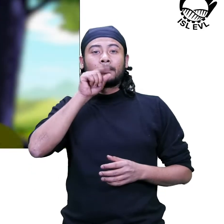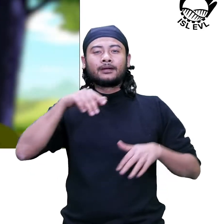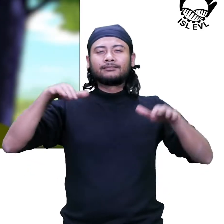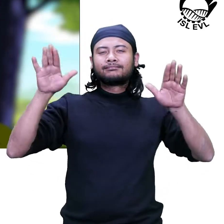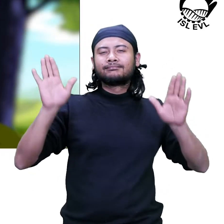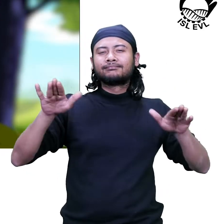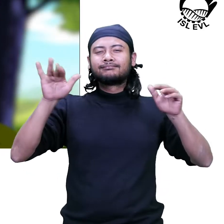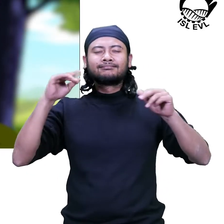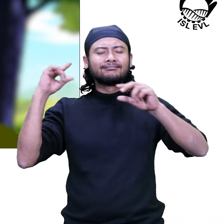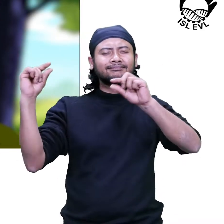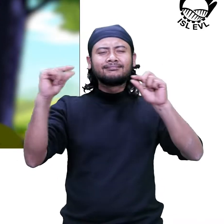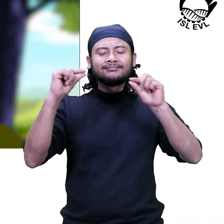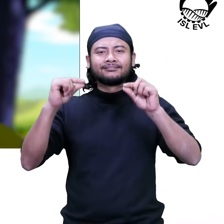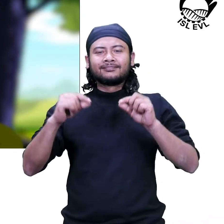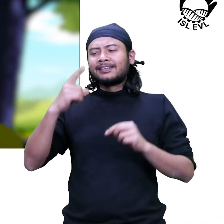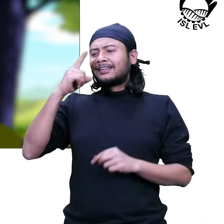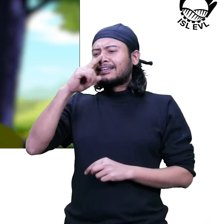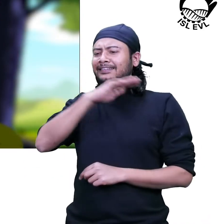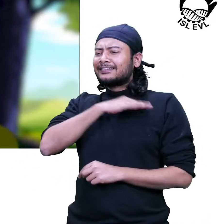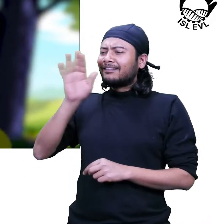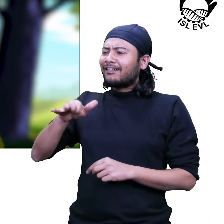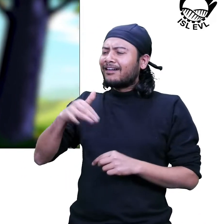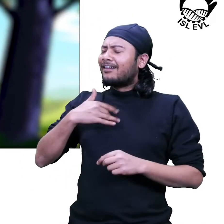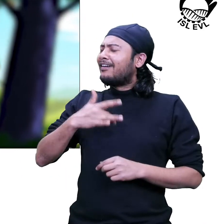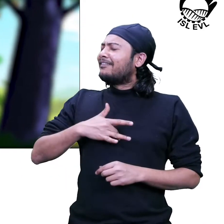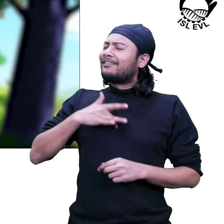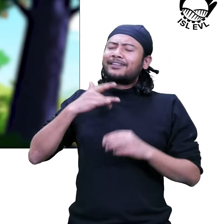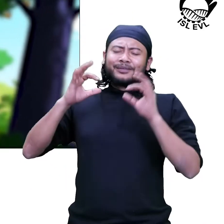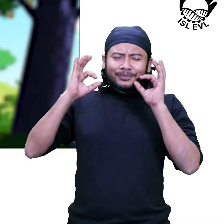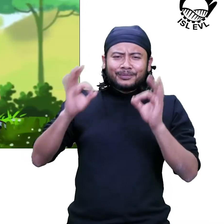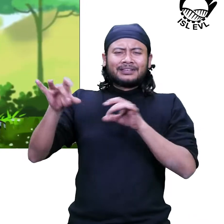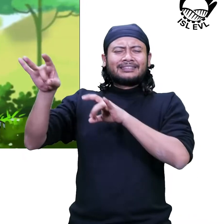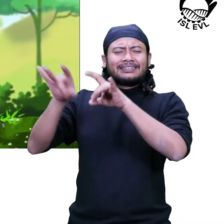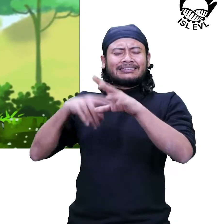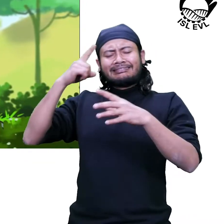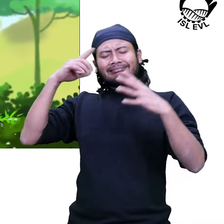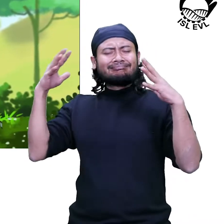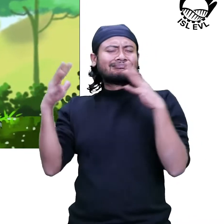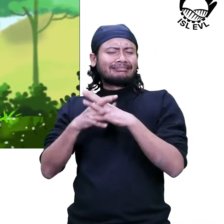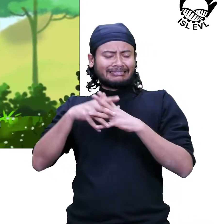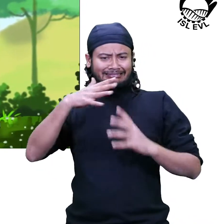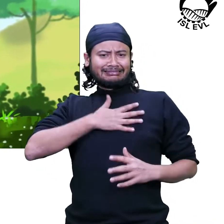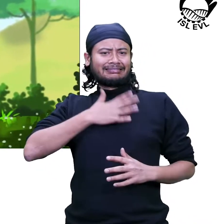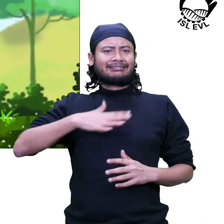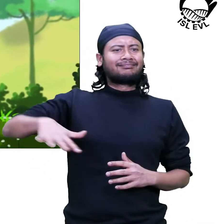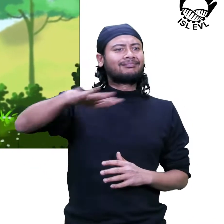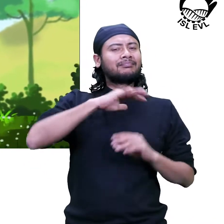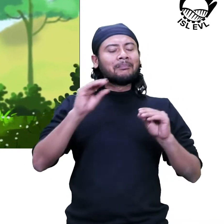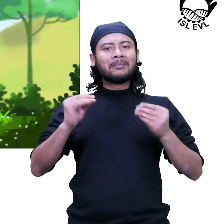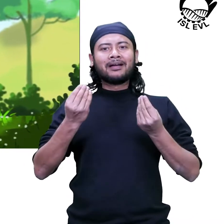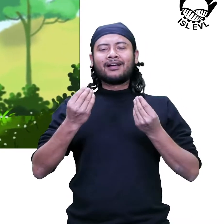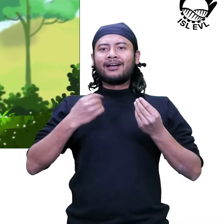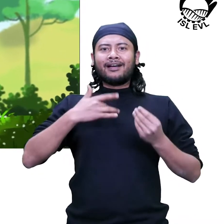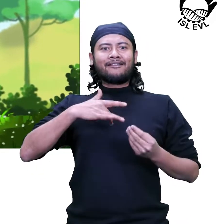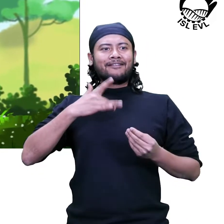Didi, it feels so good to be away from the hustle and bustle of the city. There is so much more space to move around